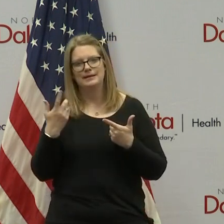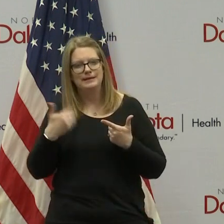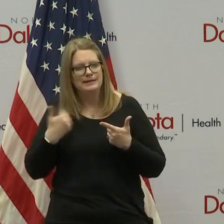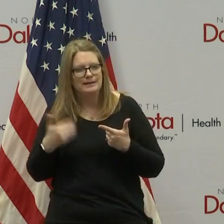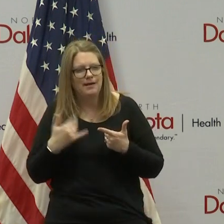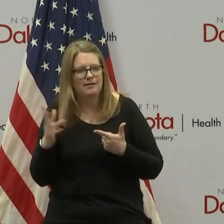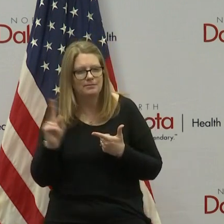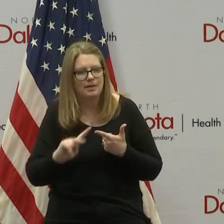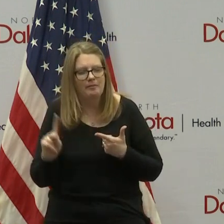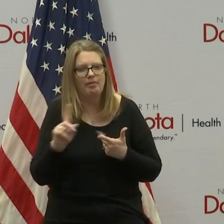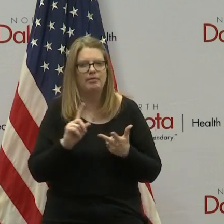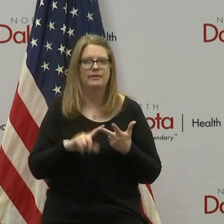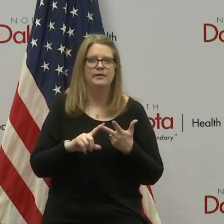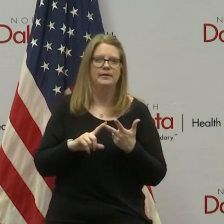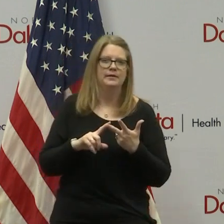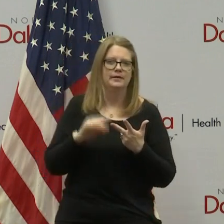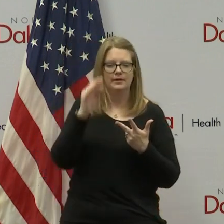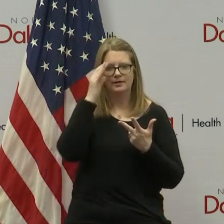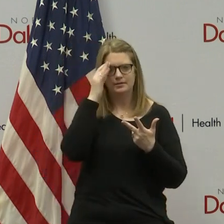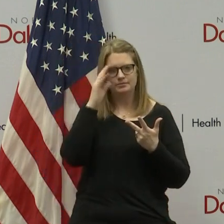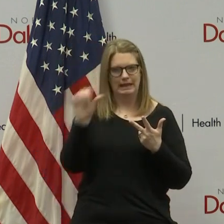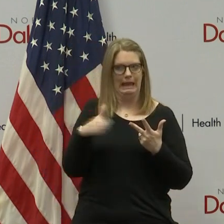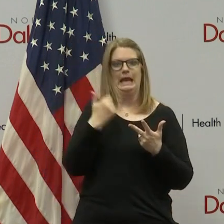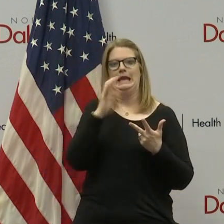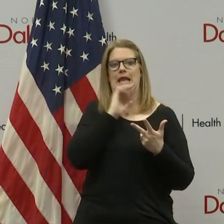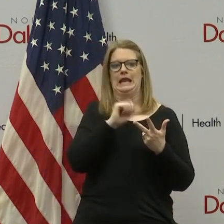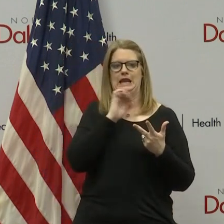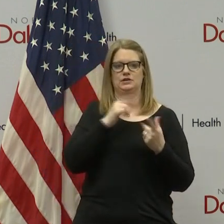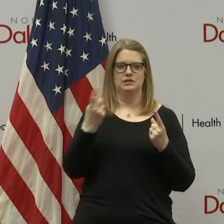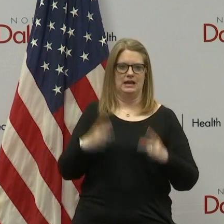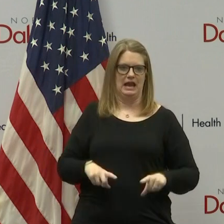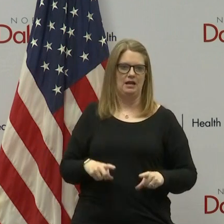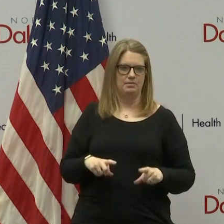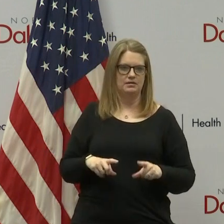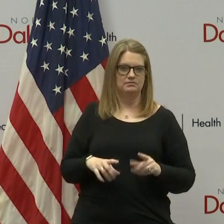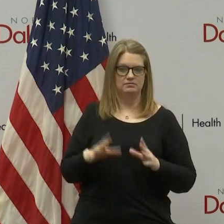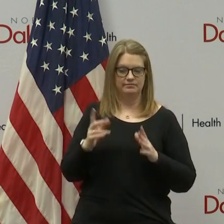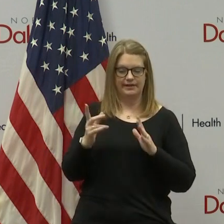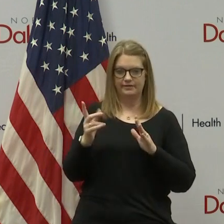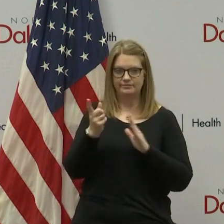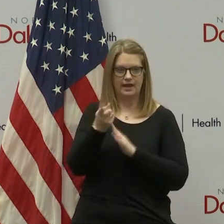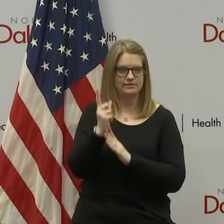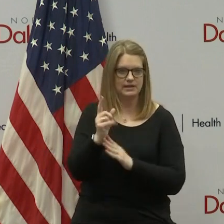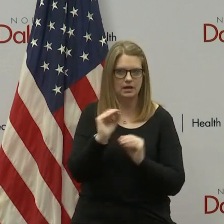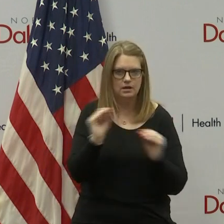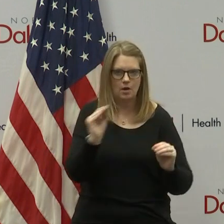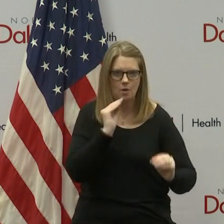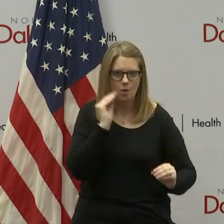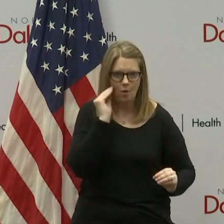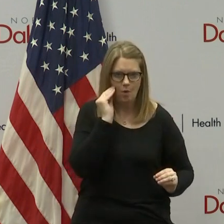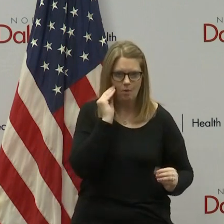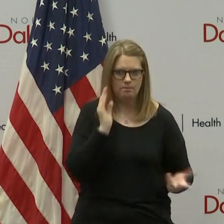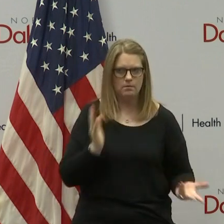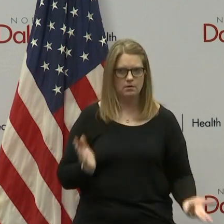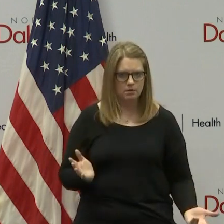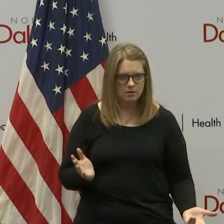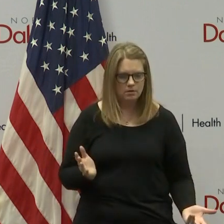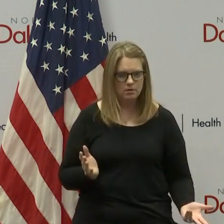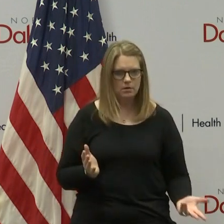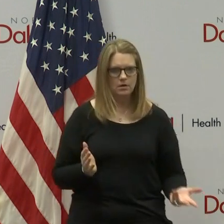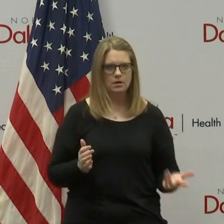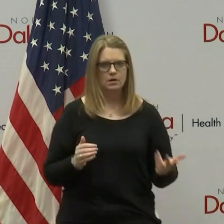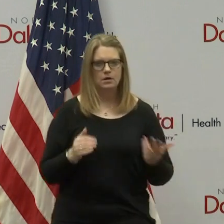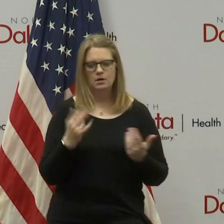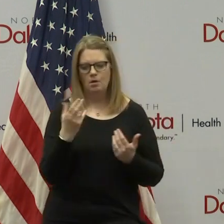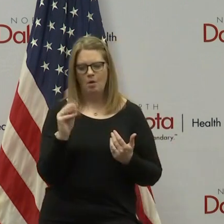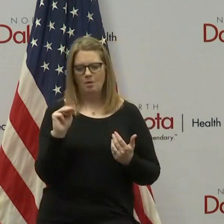It can happen to anybody of any age. And when it does, it's usually with that condition of homelessness.